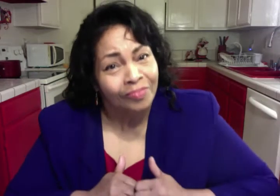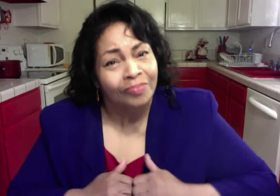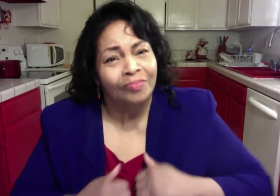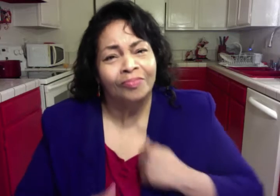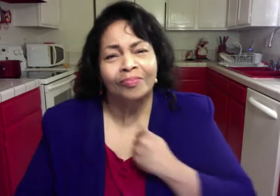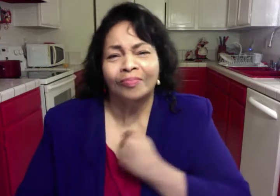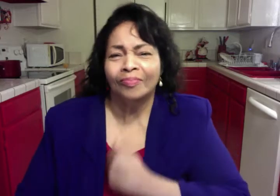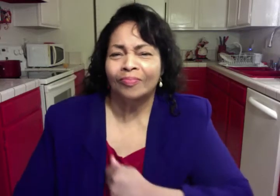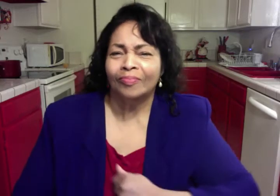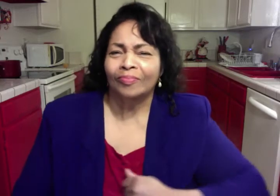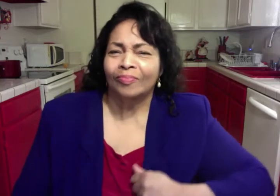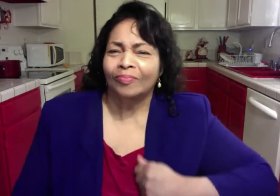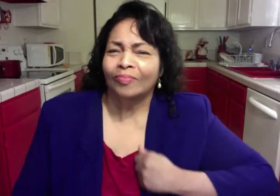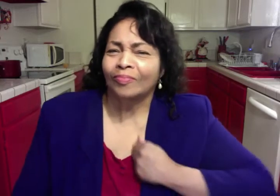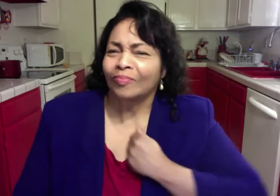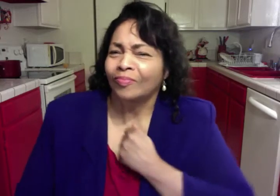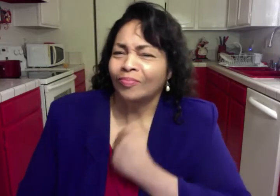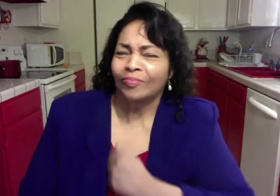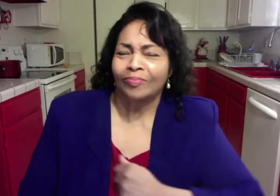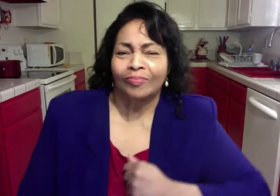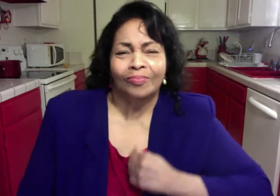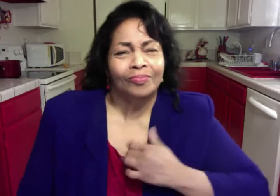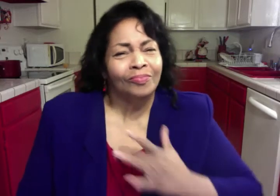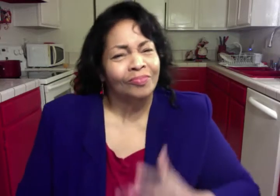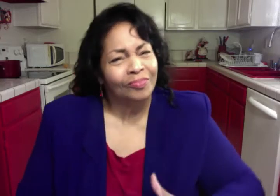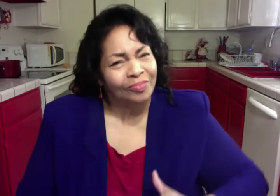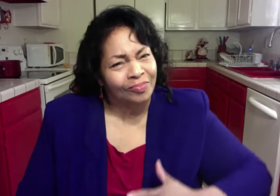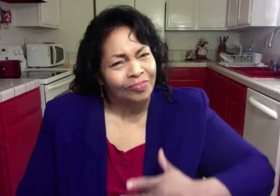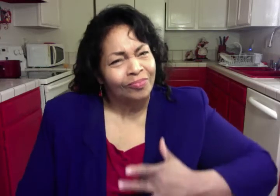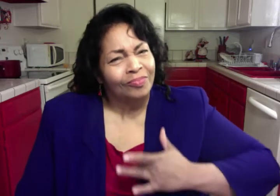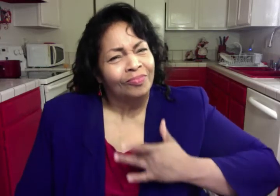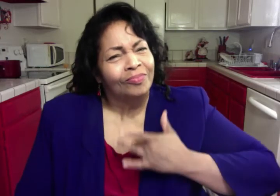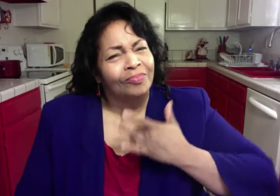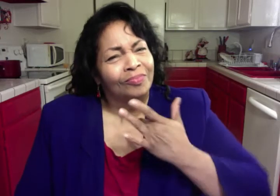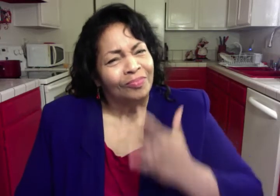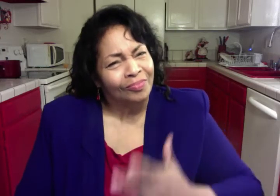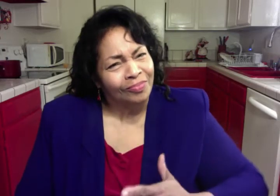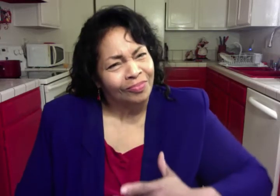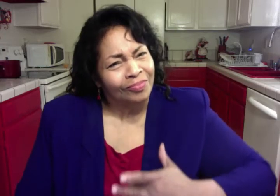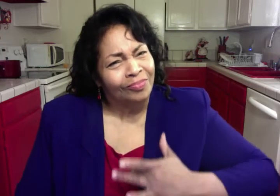sorrow of death